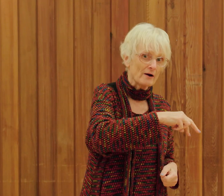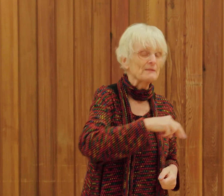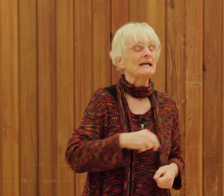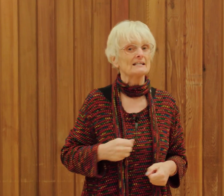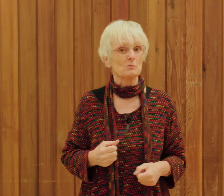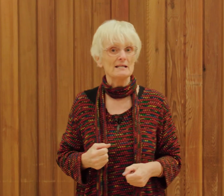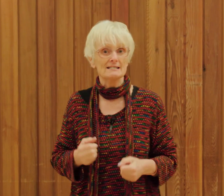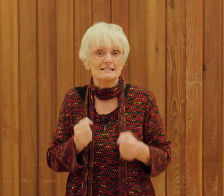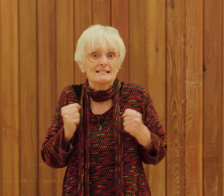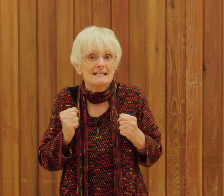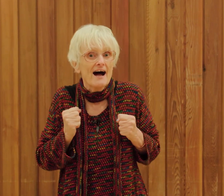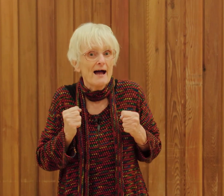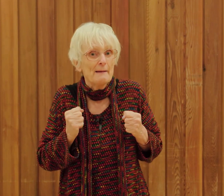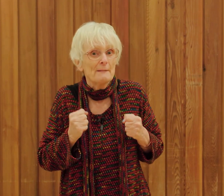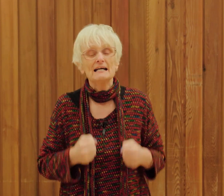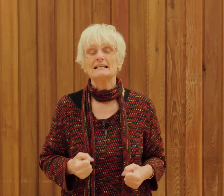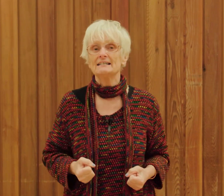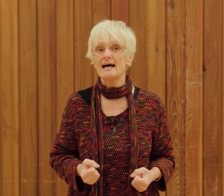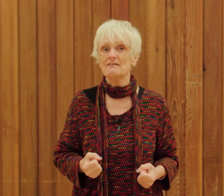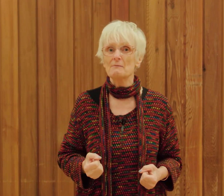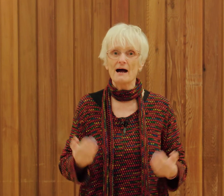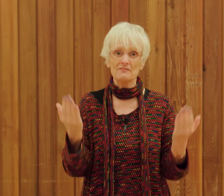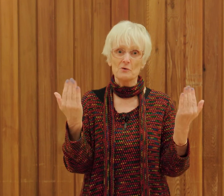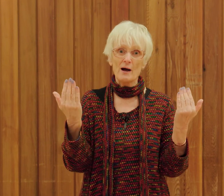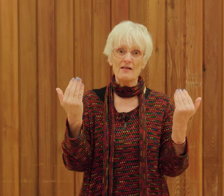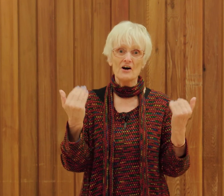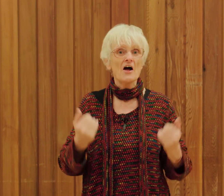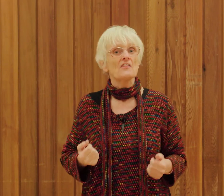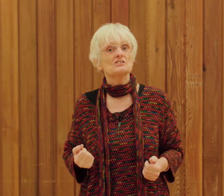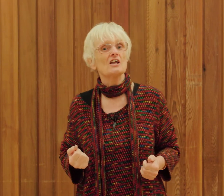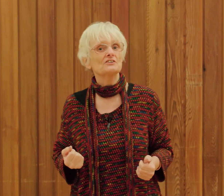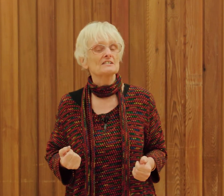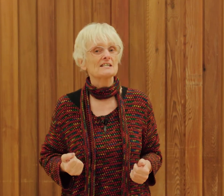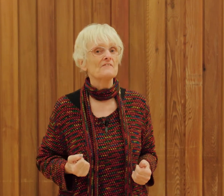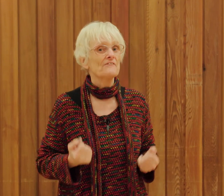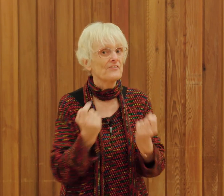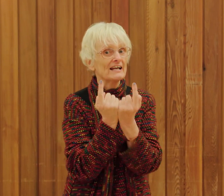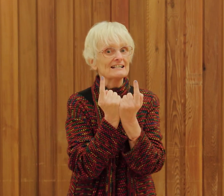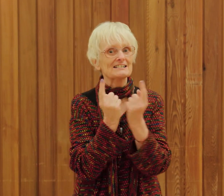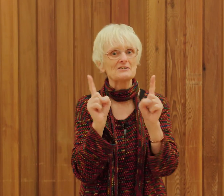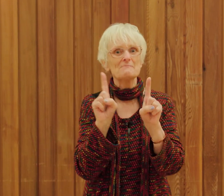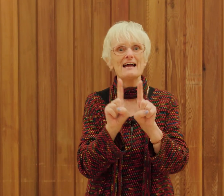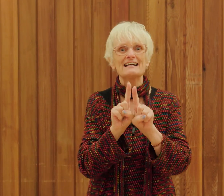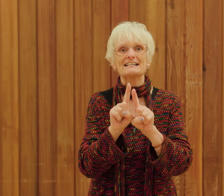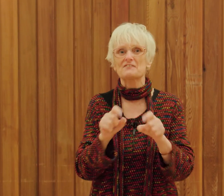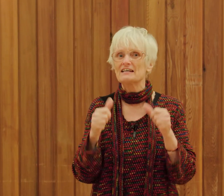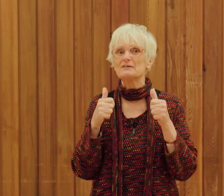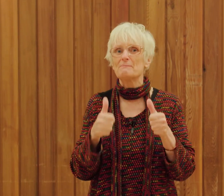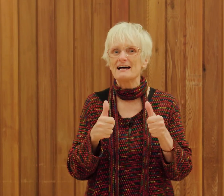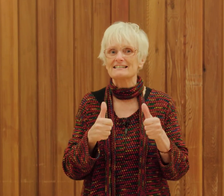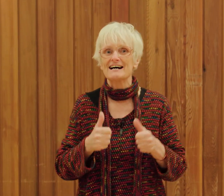it's winter time never mind the weather there's lots of things to make us feel better